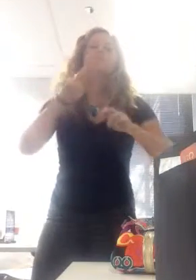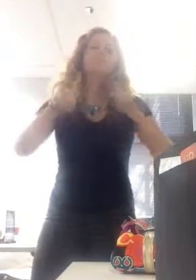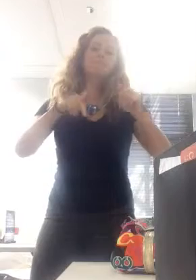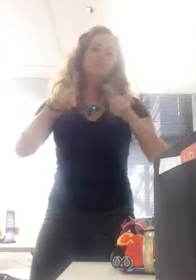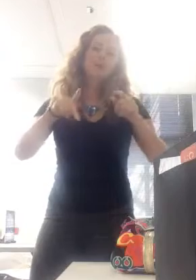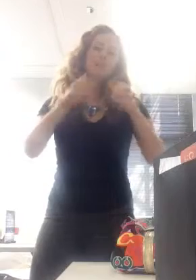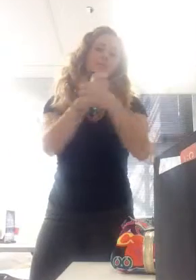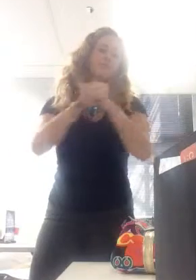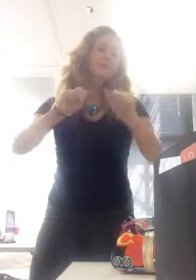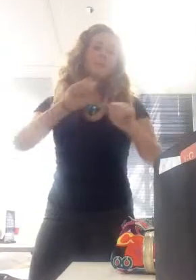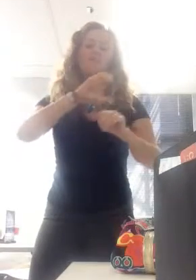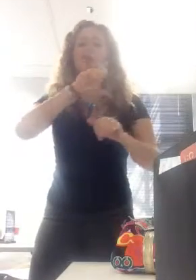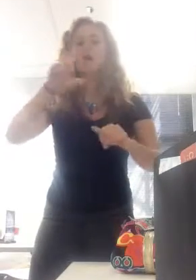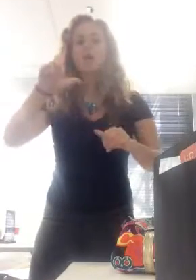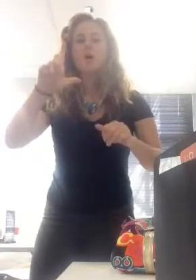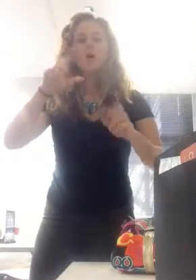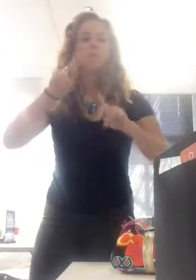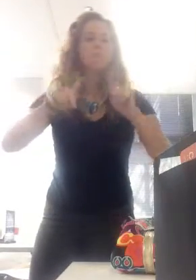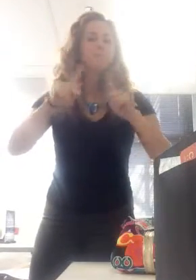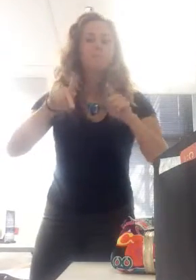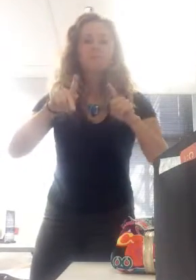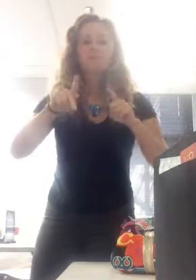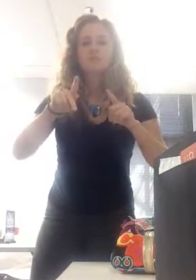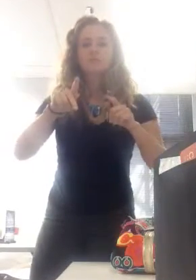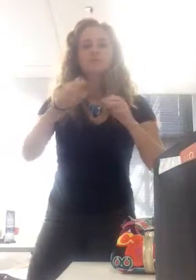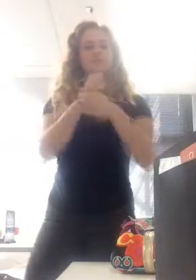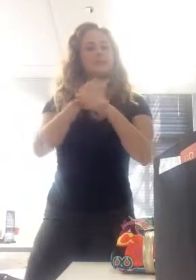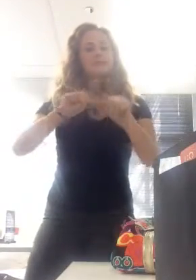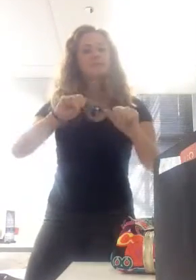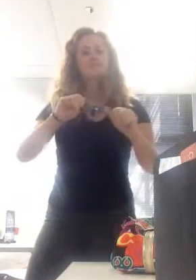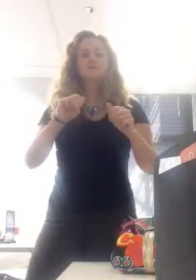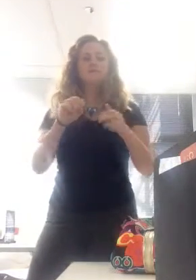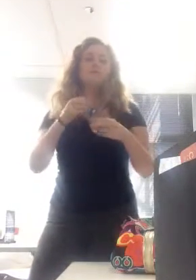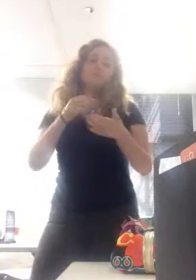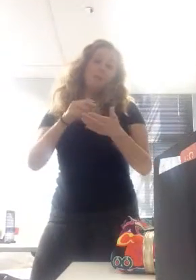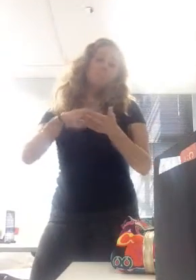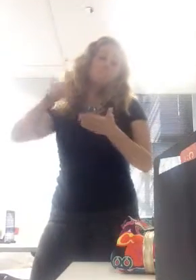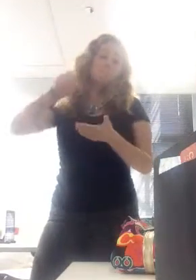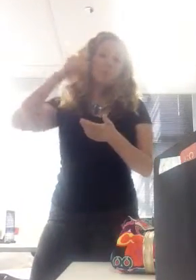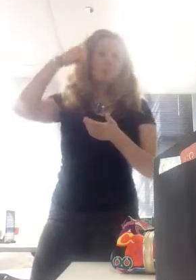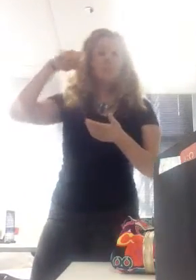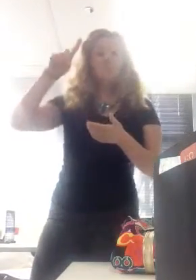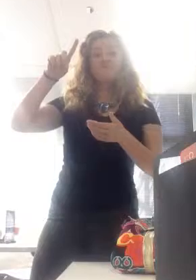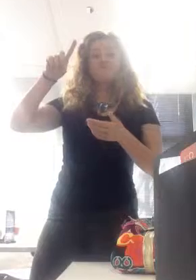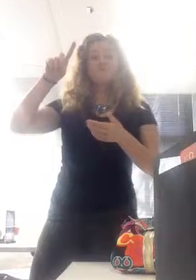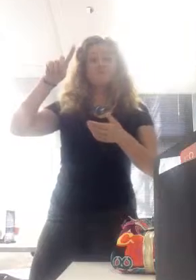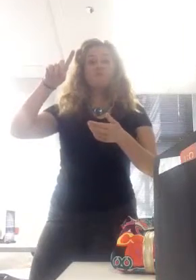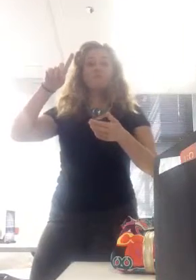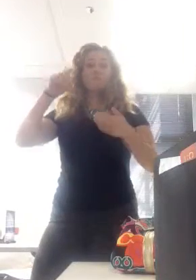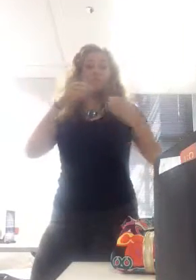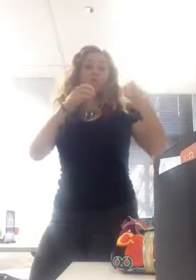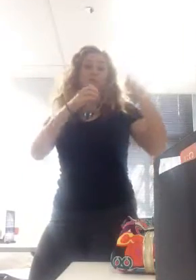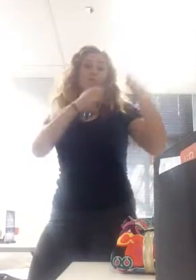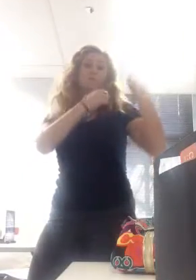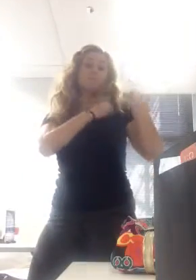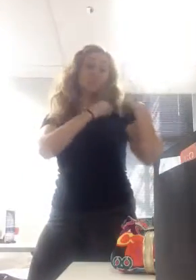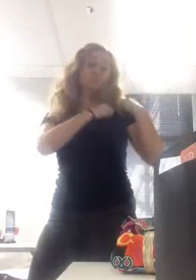You've got to have basic police. You've got to have basic military. But other than that, right, you're free to keep